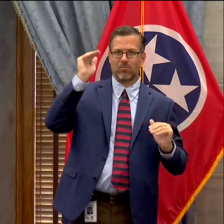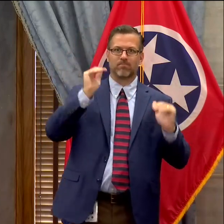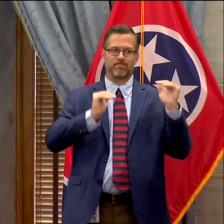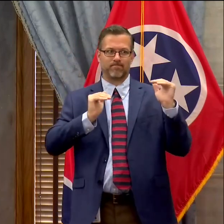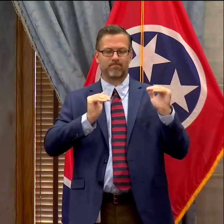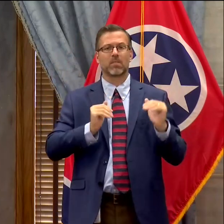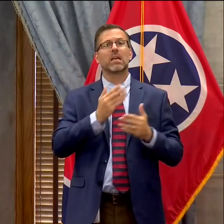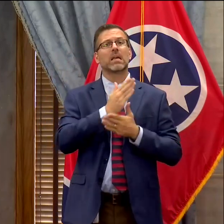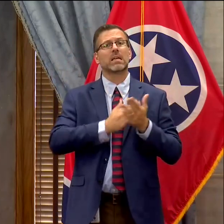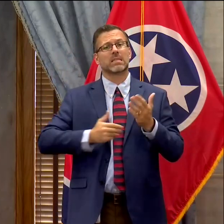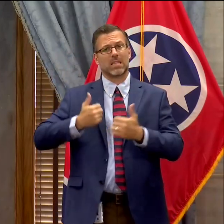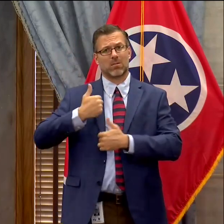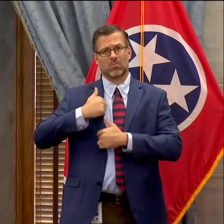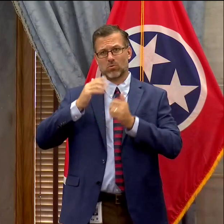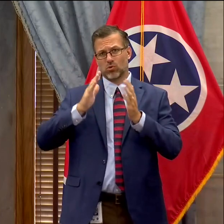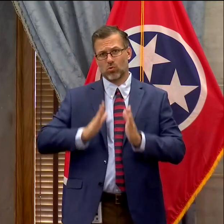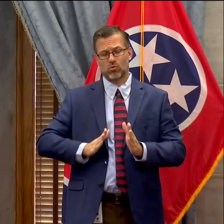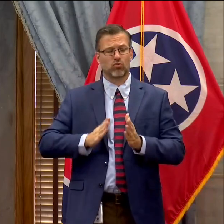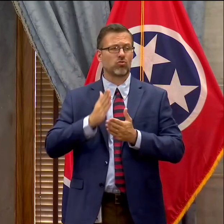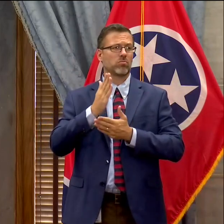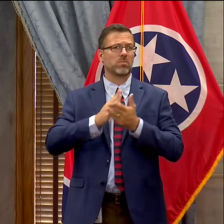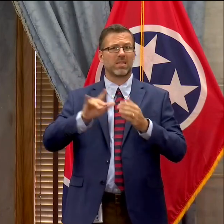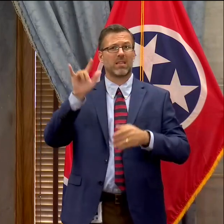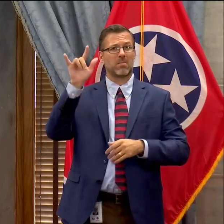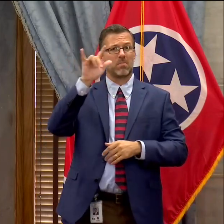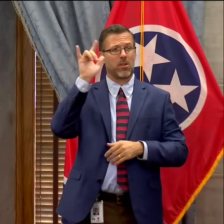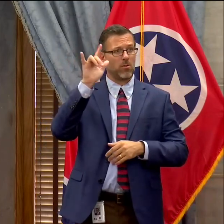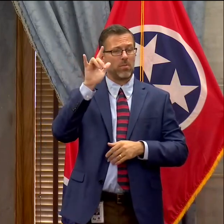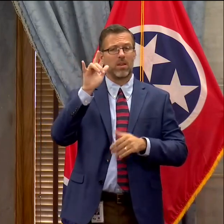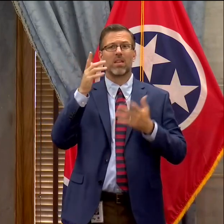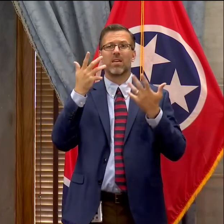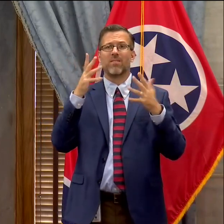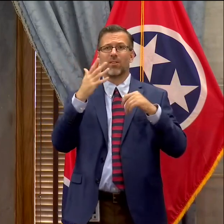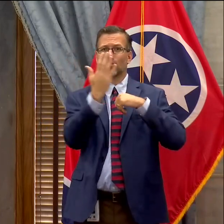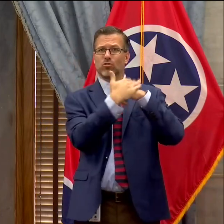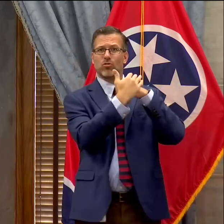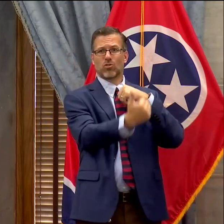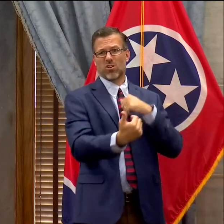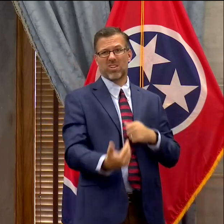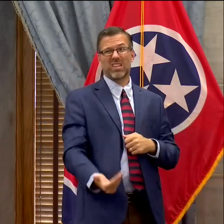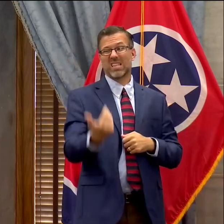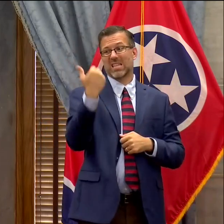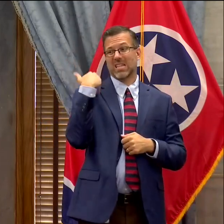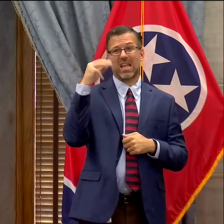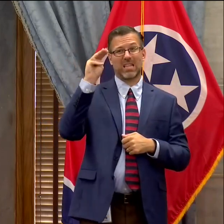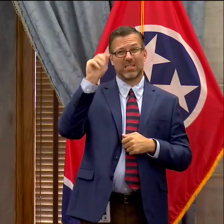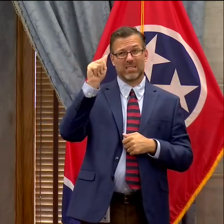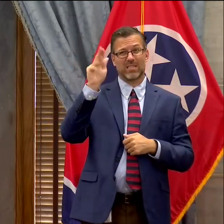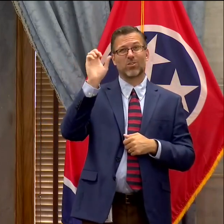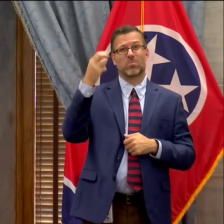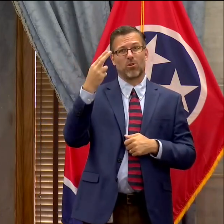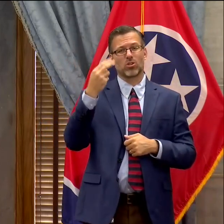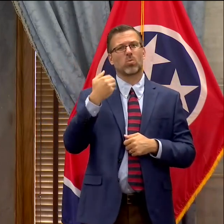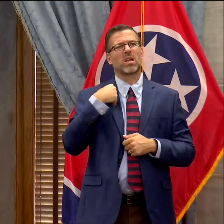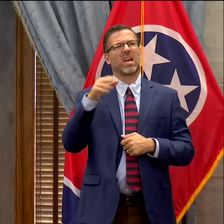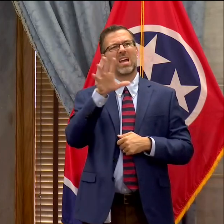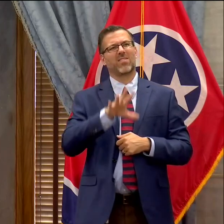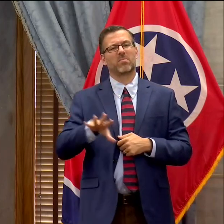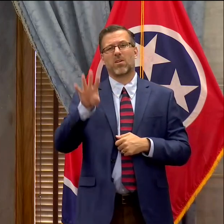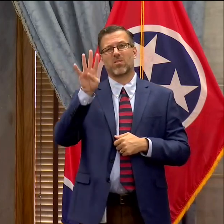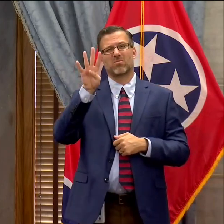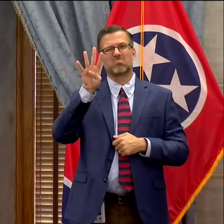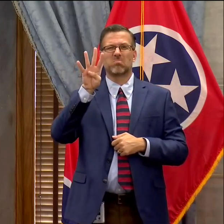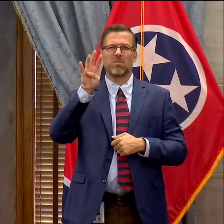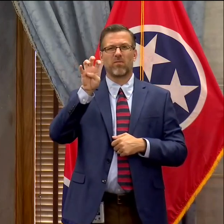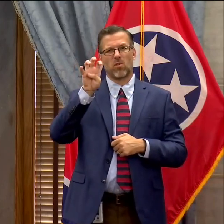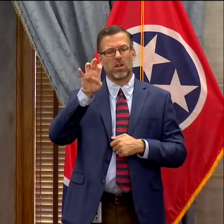that have been on duty and on orders since the 1st of March. We currently have about 400 soldiers, primarily airmen